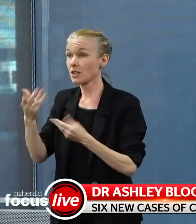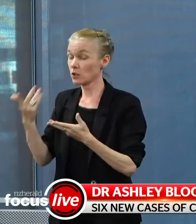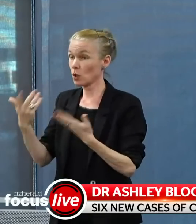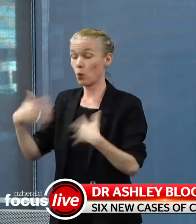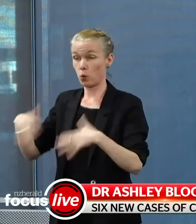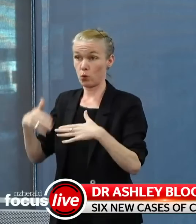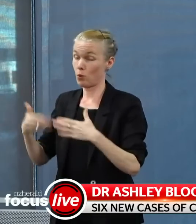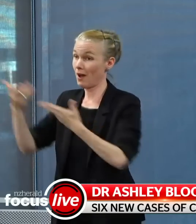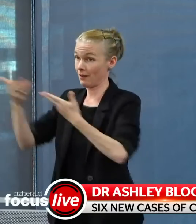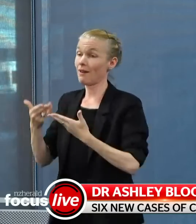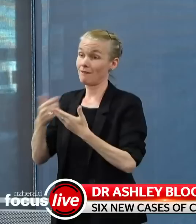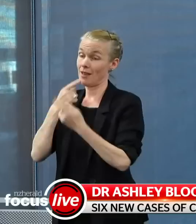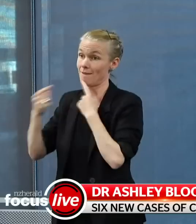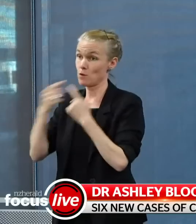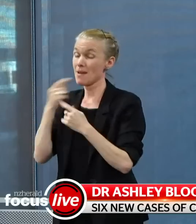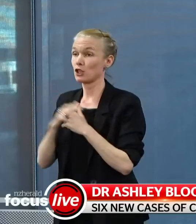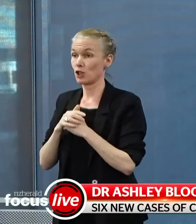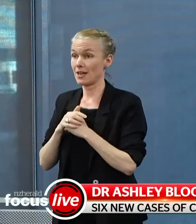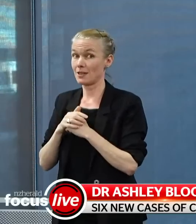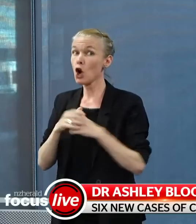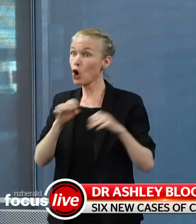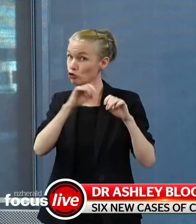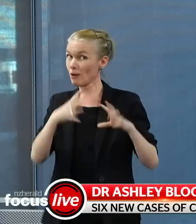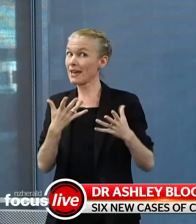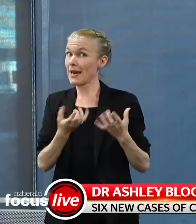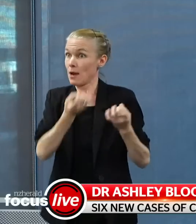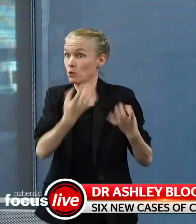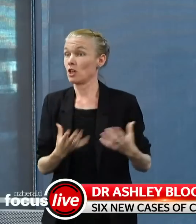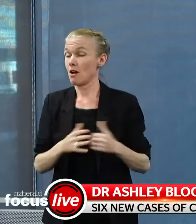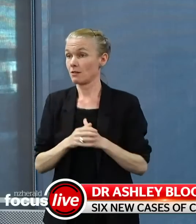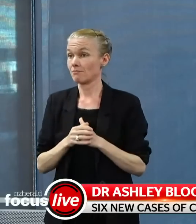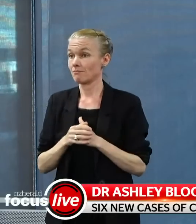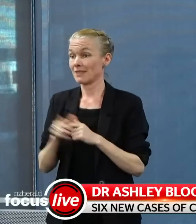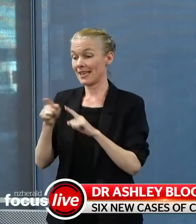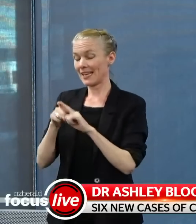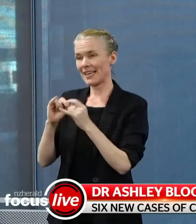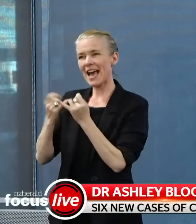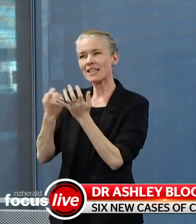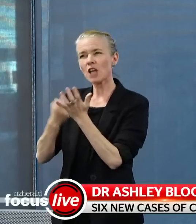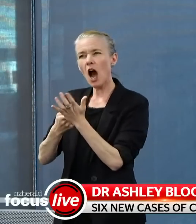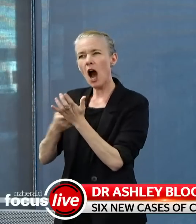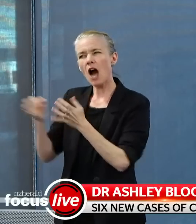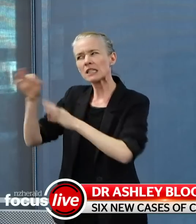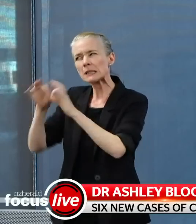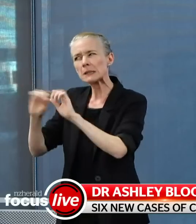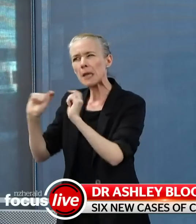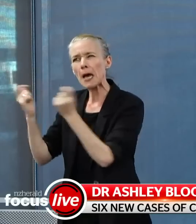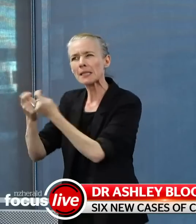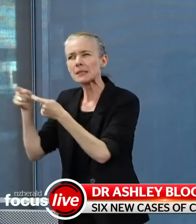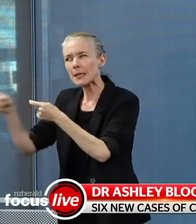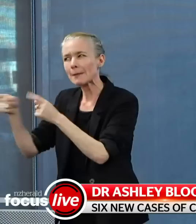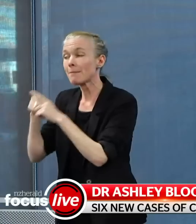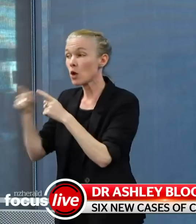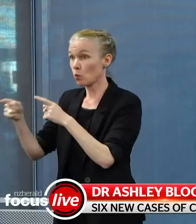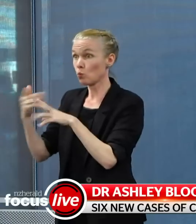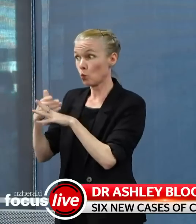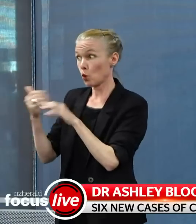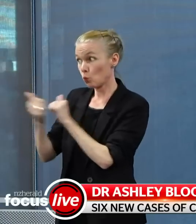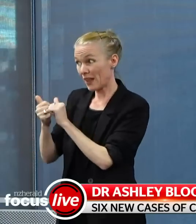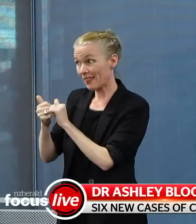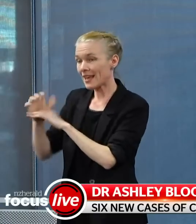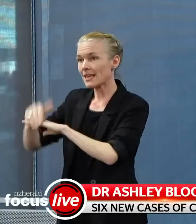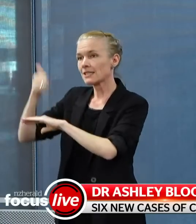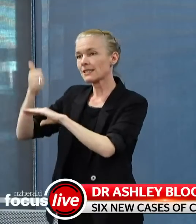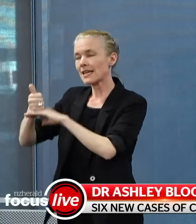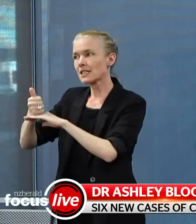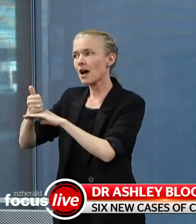working with ESR at the moment too, to see, to stand up some capacity to do genome sequencing in Auckland, so